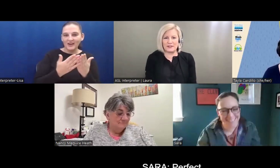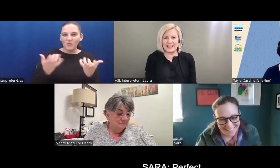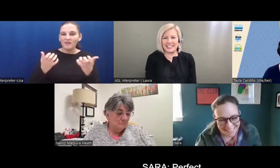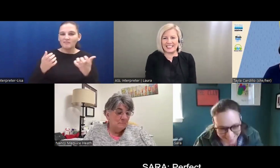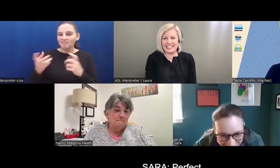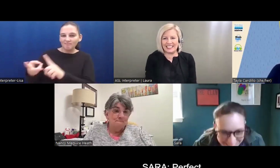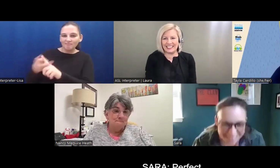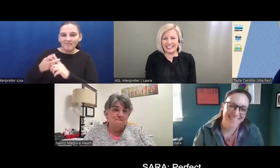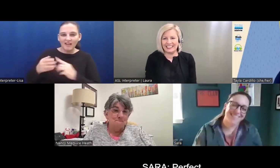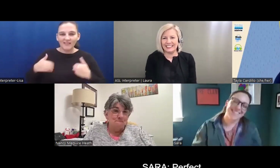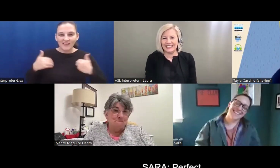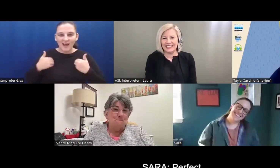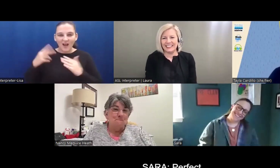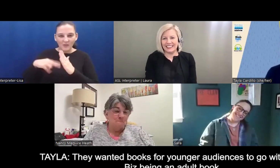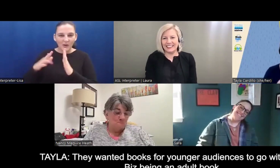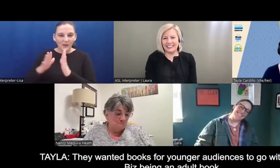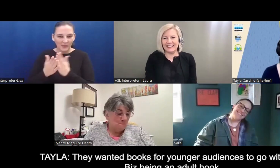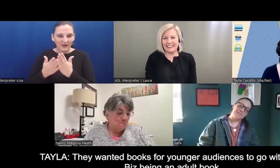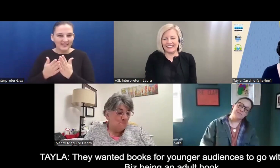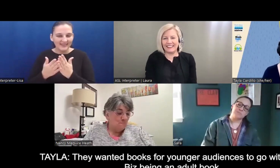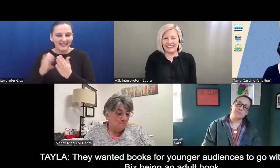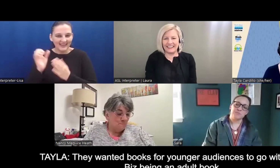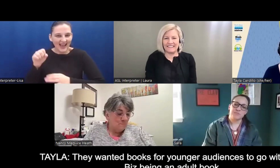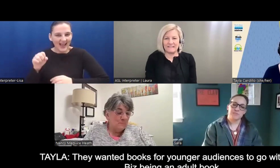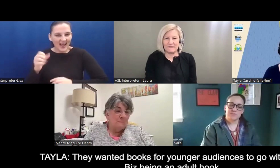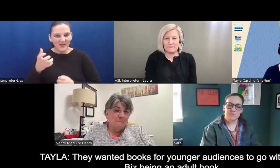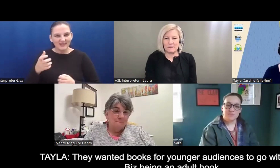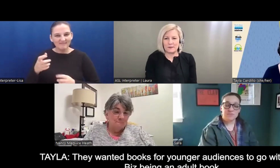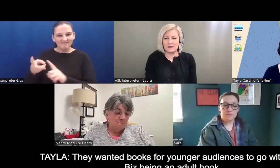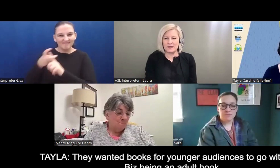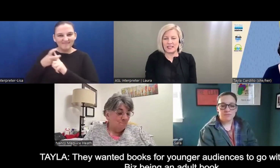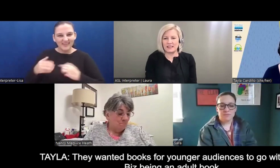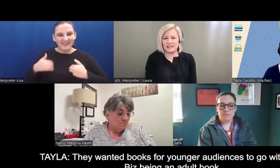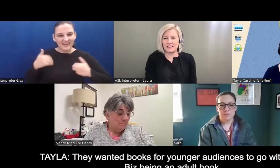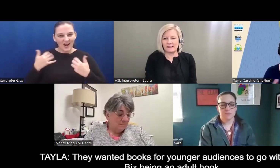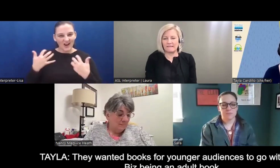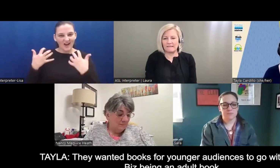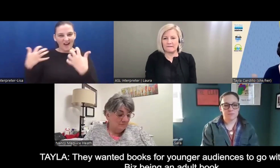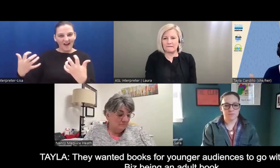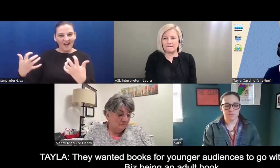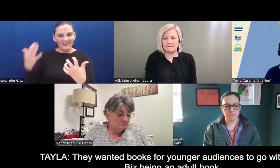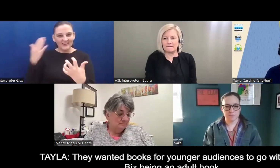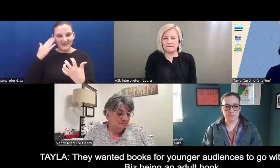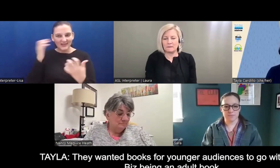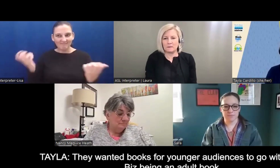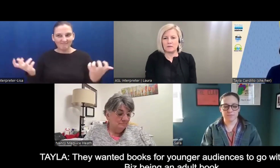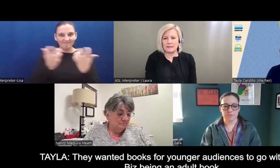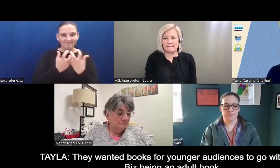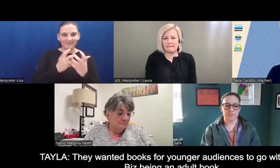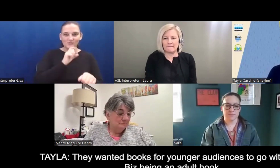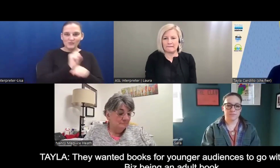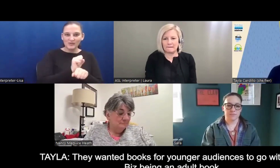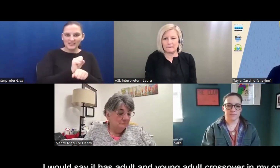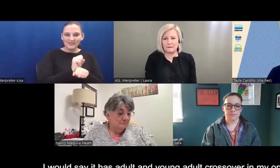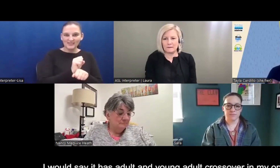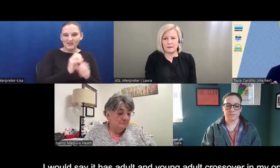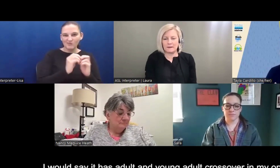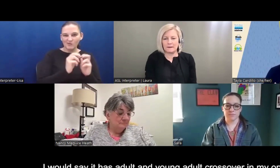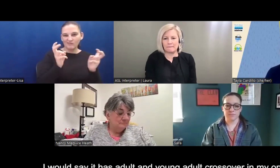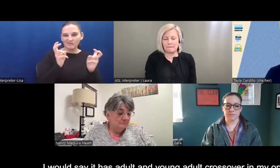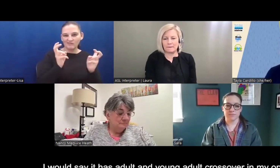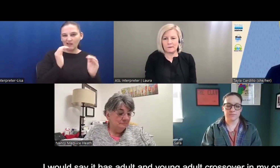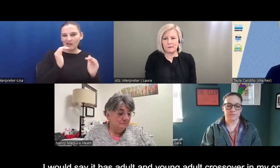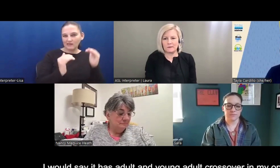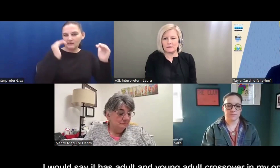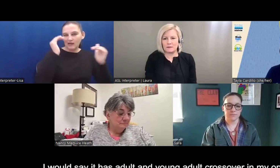books. Yeah, they wanted some books for some younger audiences to go with True Biz being, you know, kind of like an